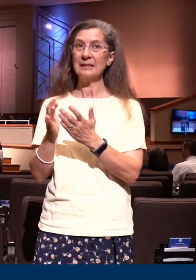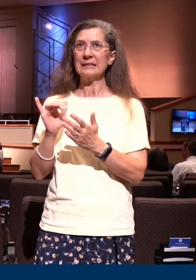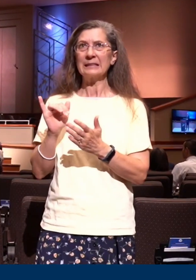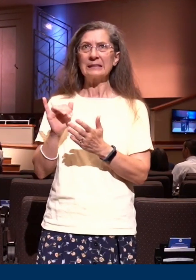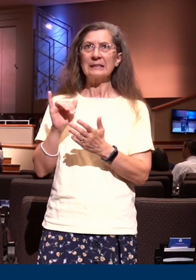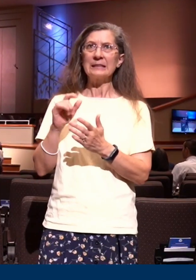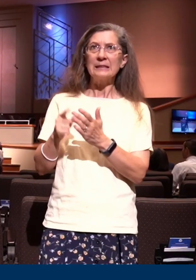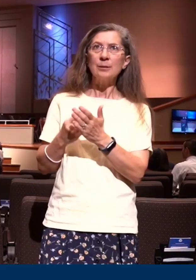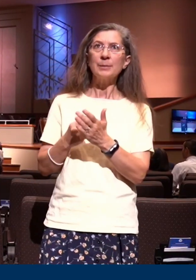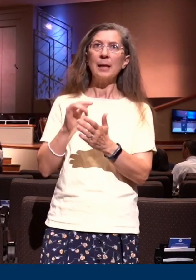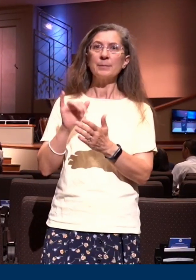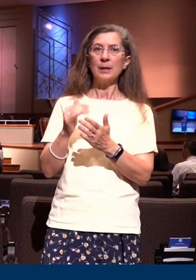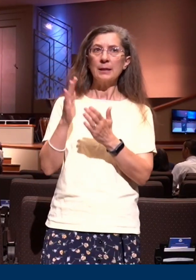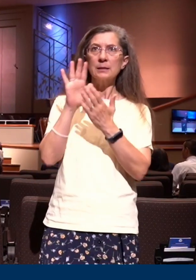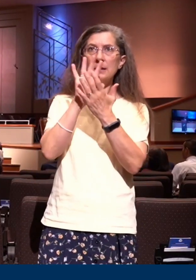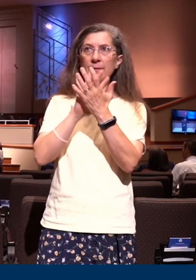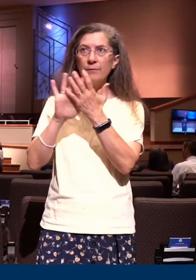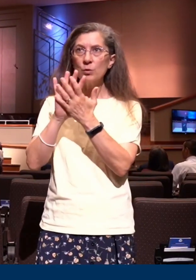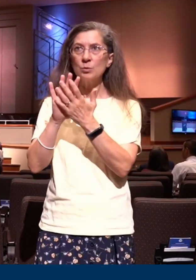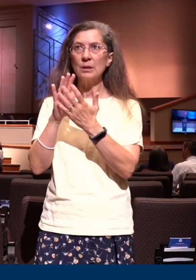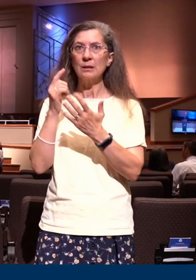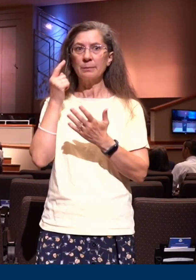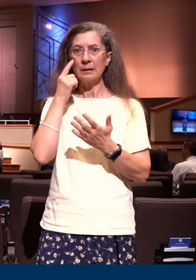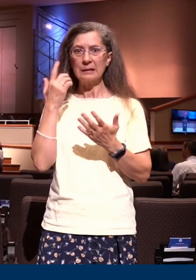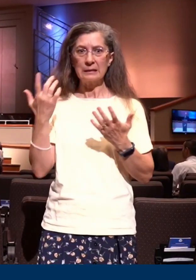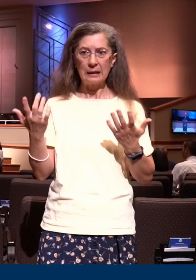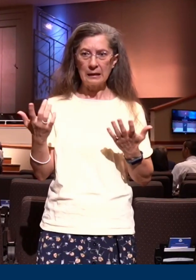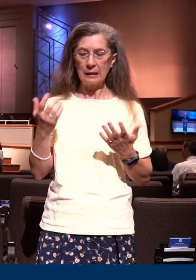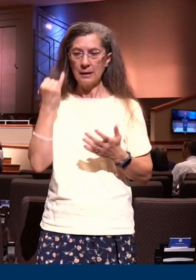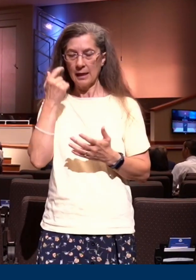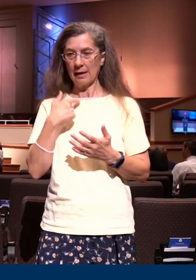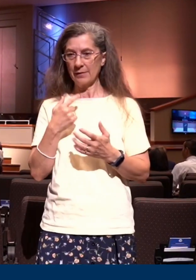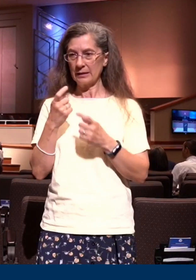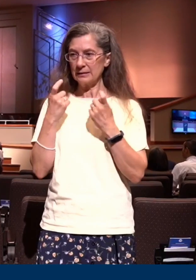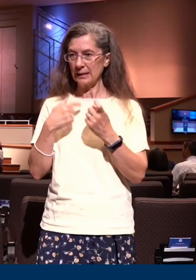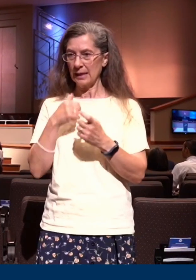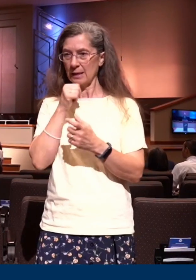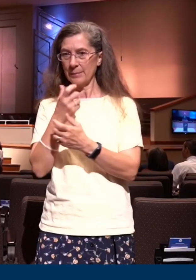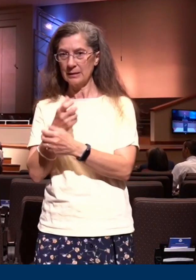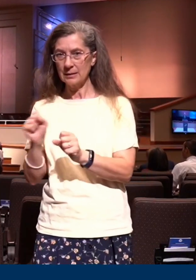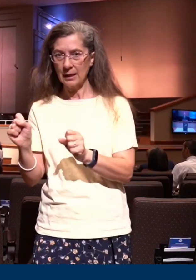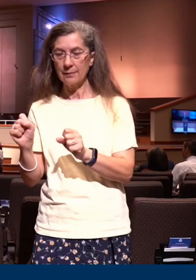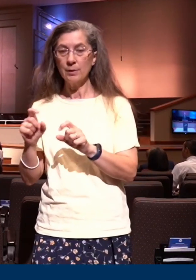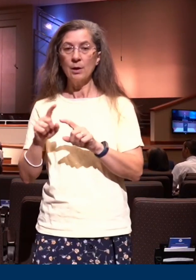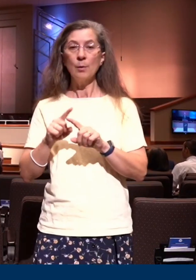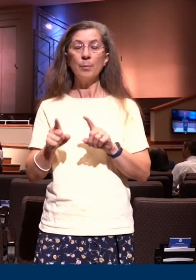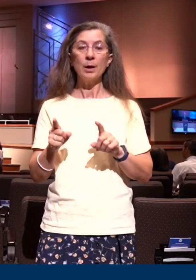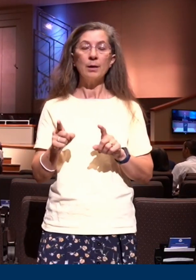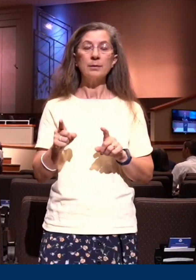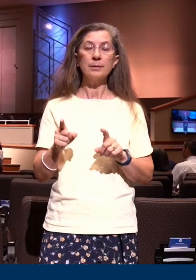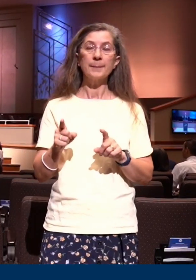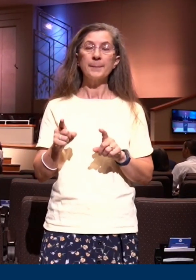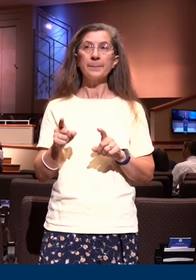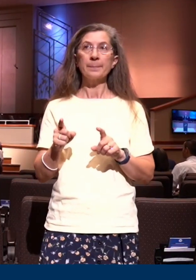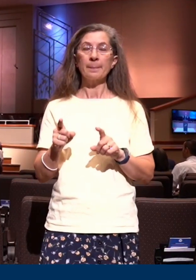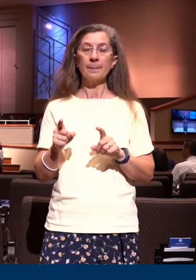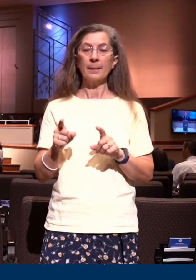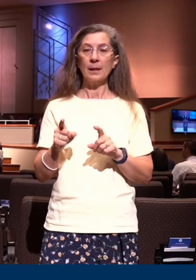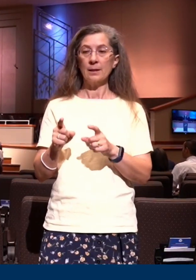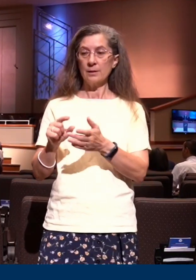verses and cross-reference here to Romans chapter 5 and verse number 6, you'll find that the context is a continual